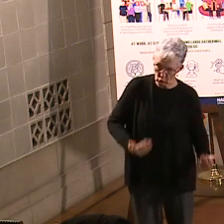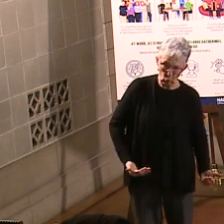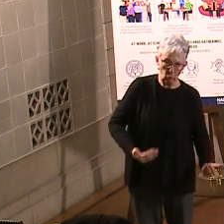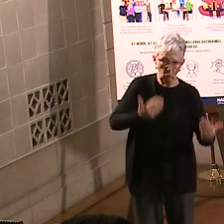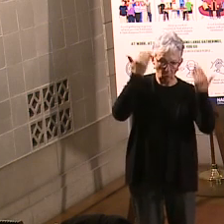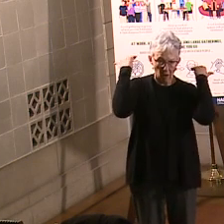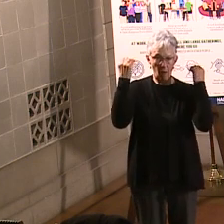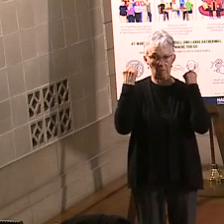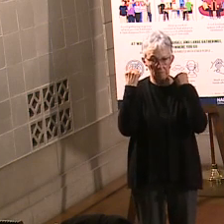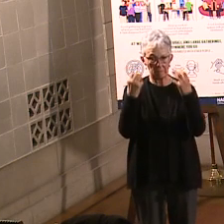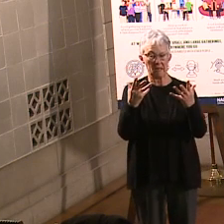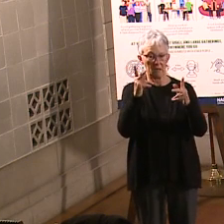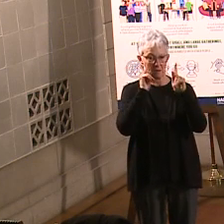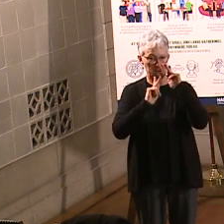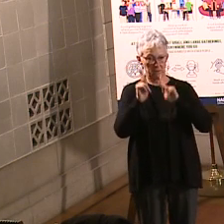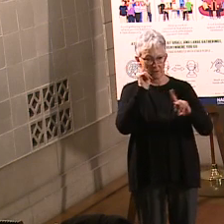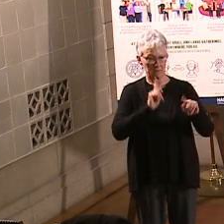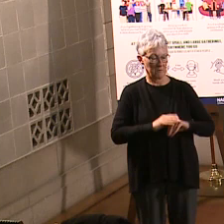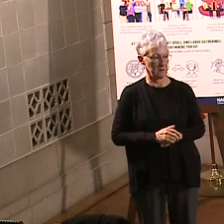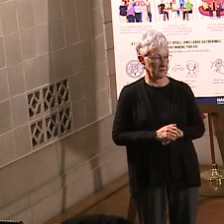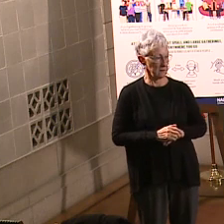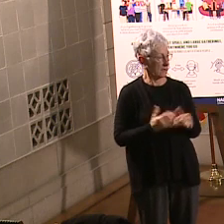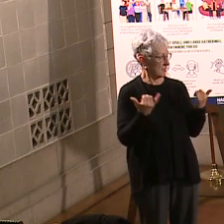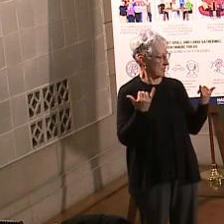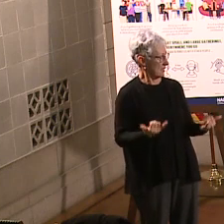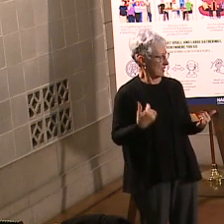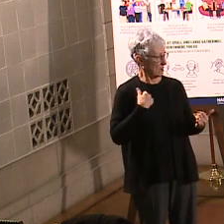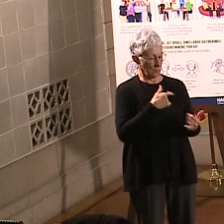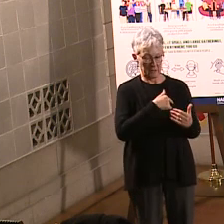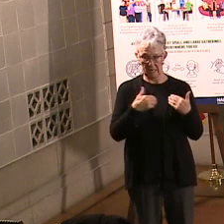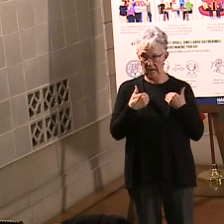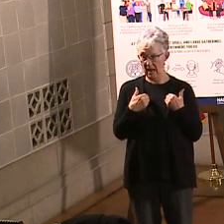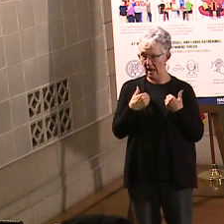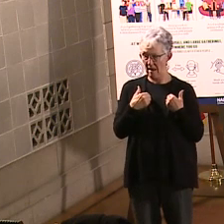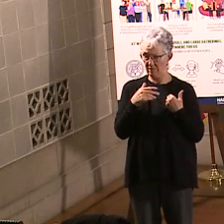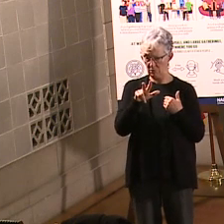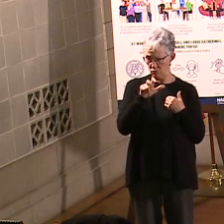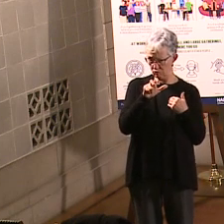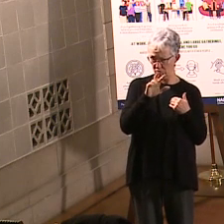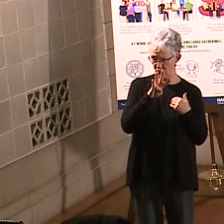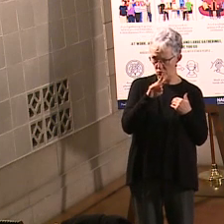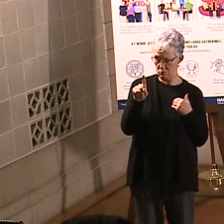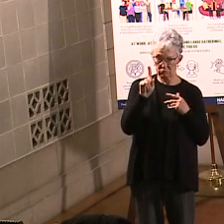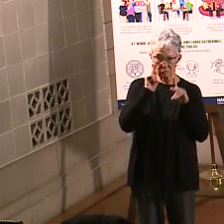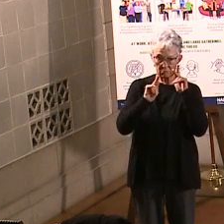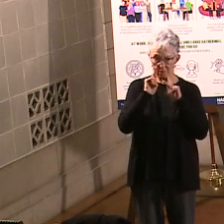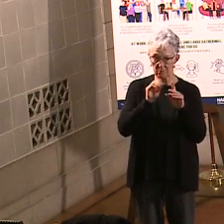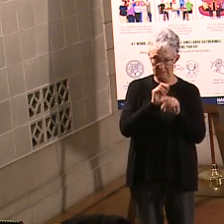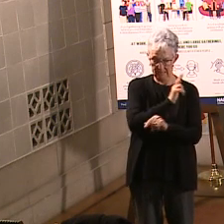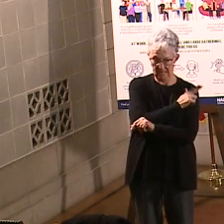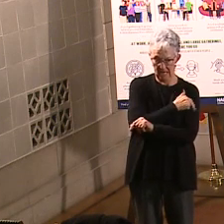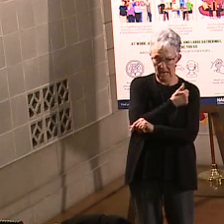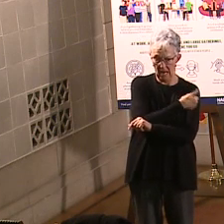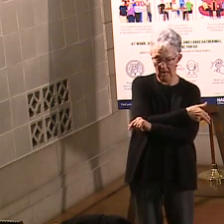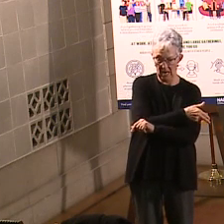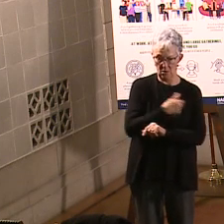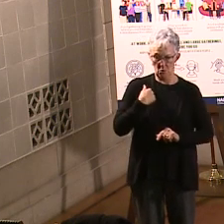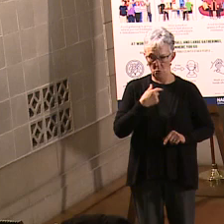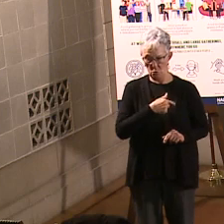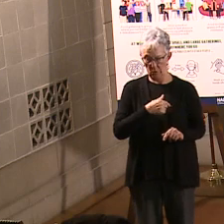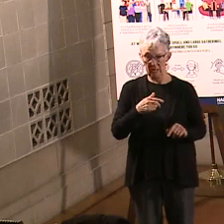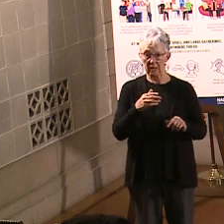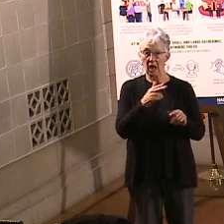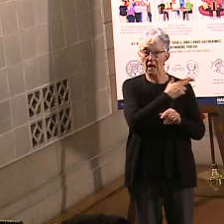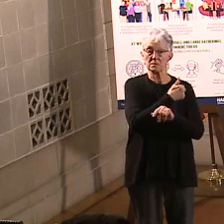You can see that we have dropped down to 341 hospitalizations. Our current hospital bed capacity is at 33%.